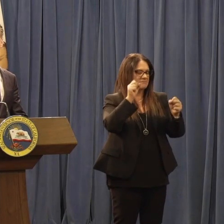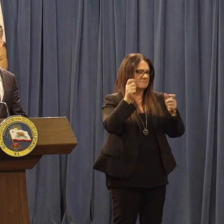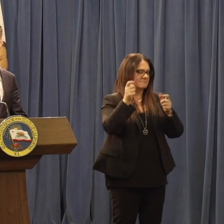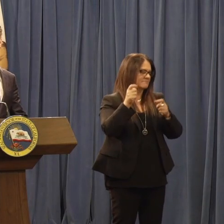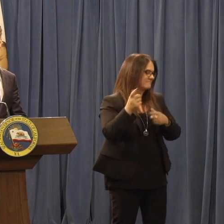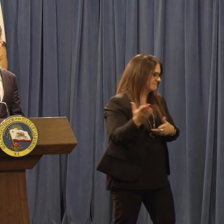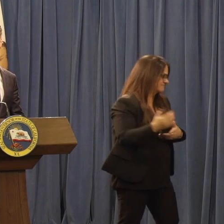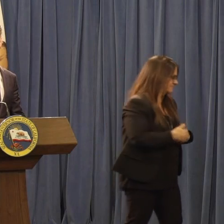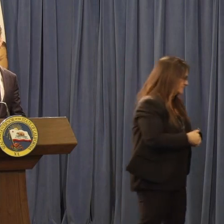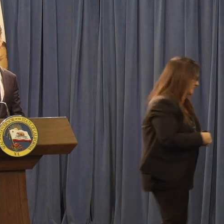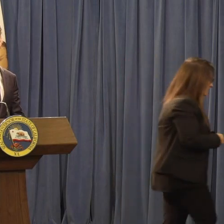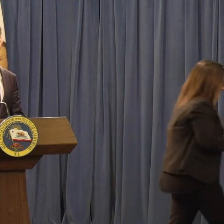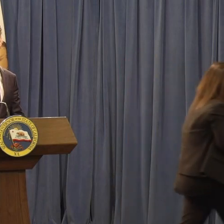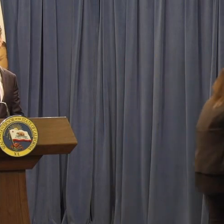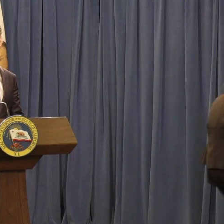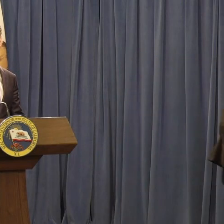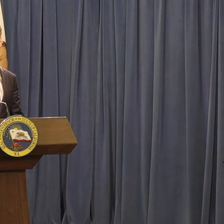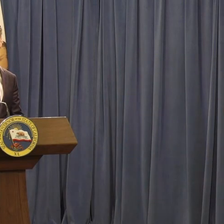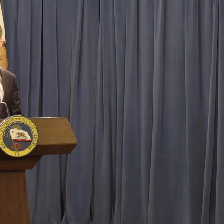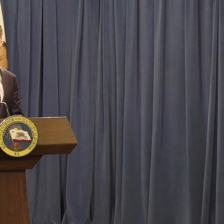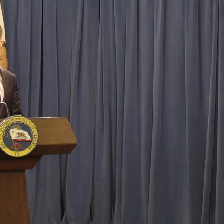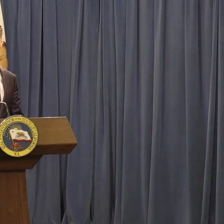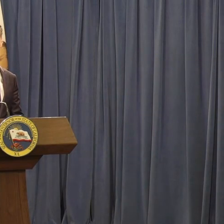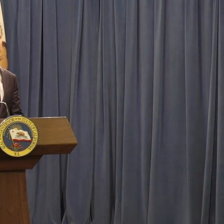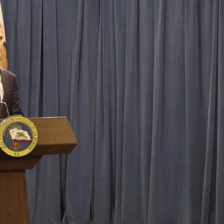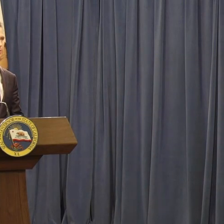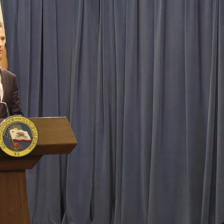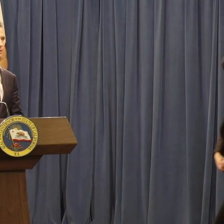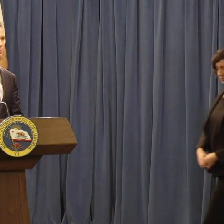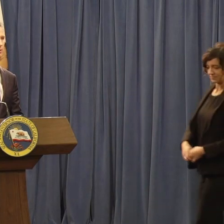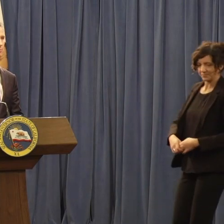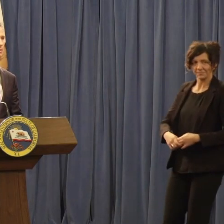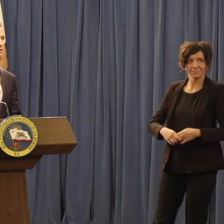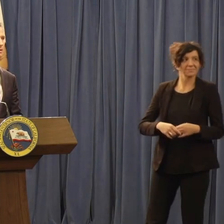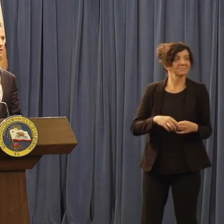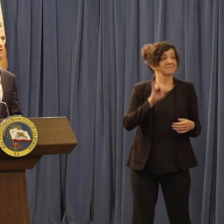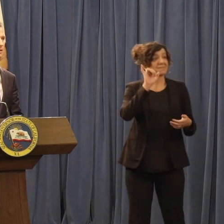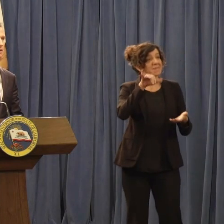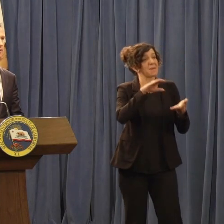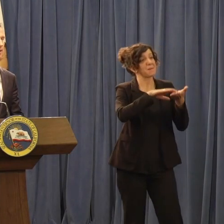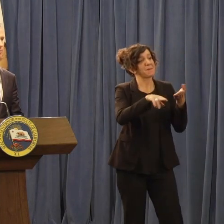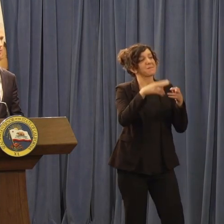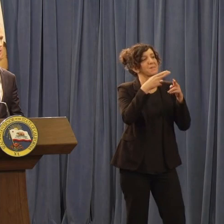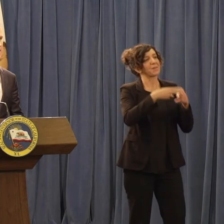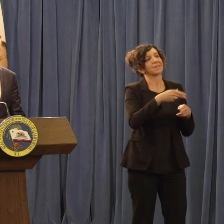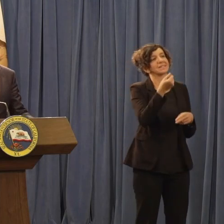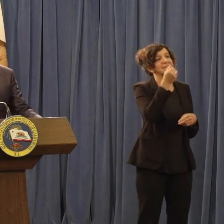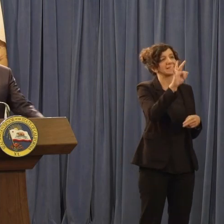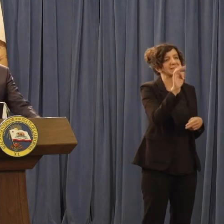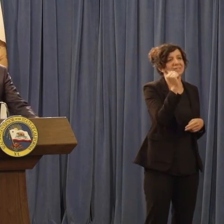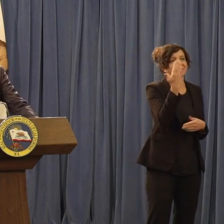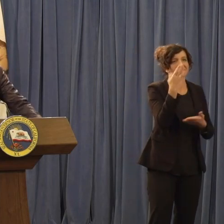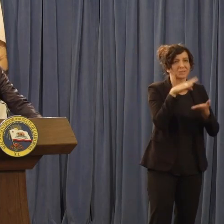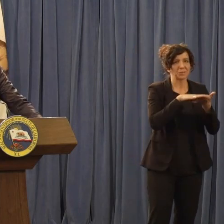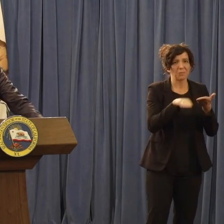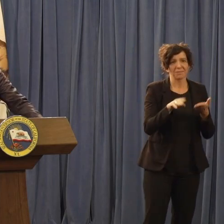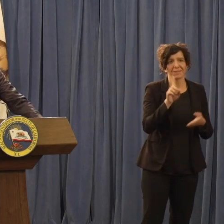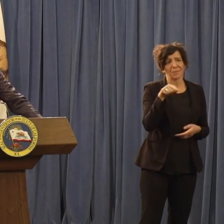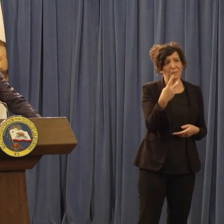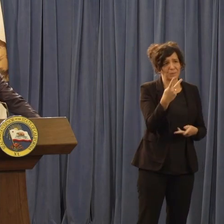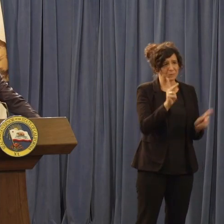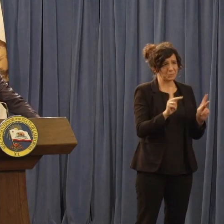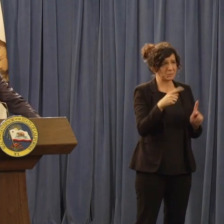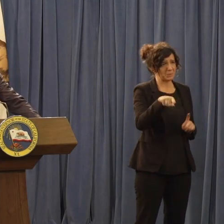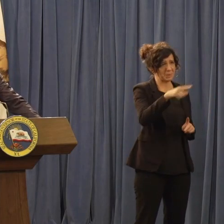It's called the 1915 B waiver. For the two of you in this room that we're happy to hear that. It is not